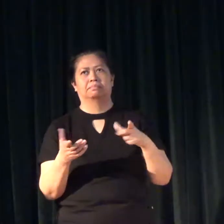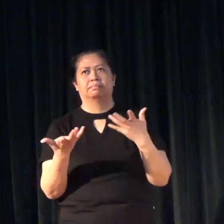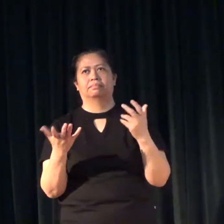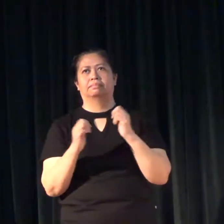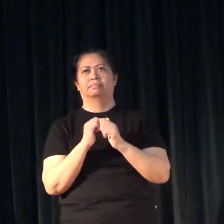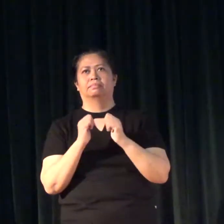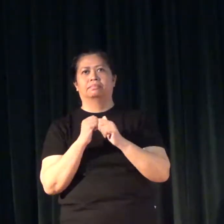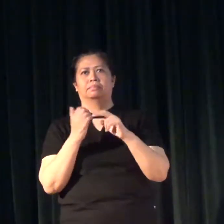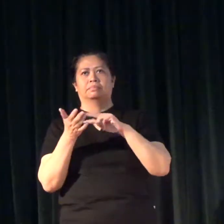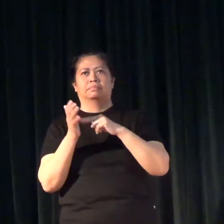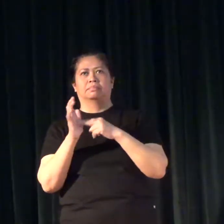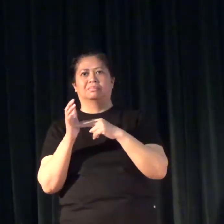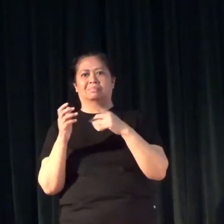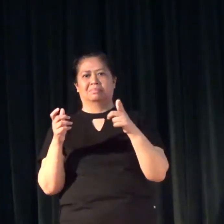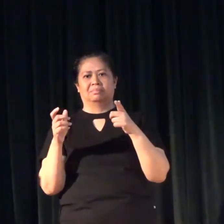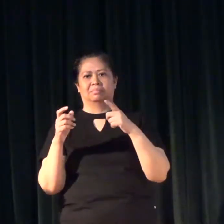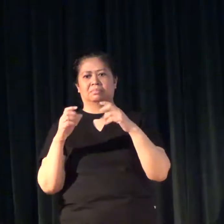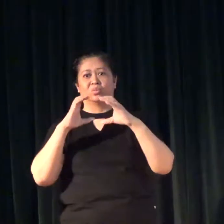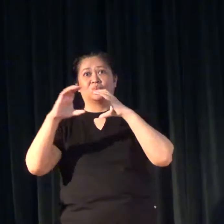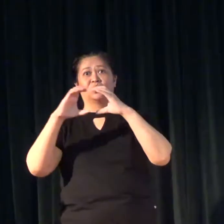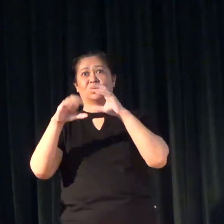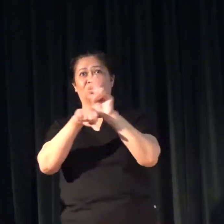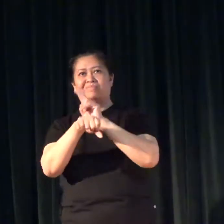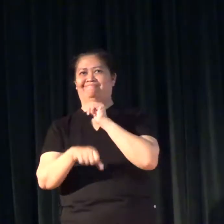a language for communication.